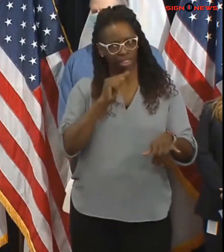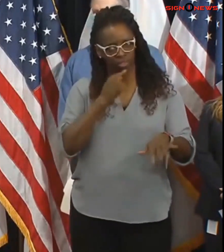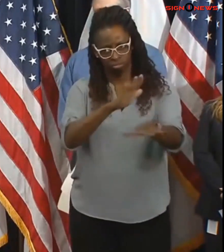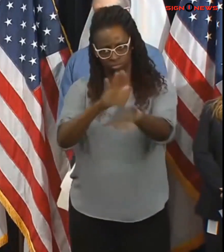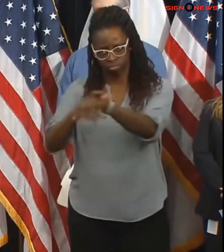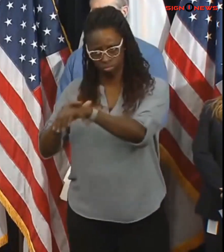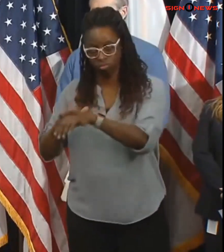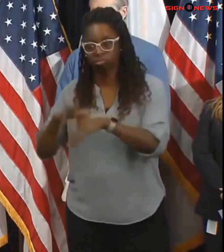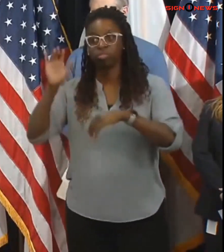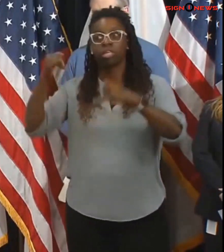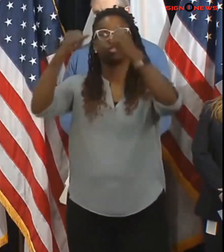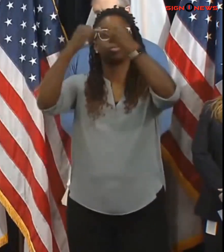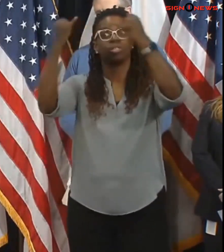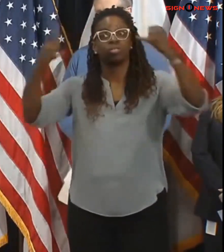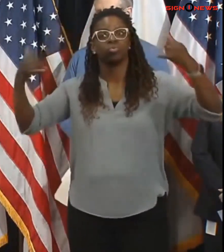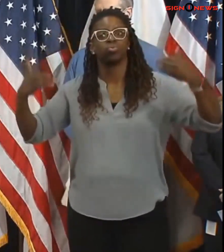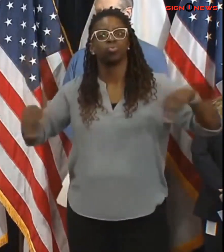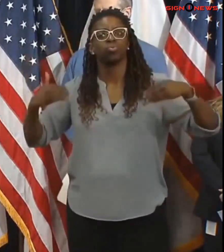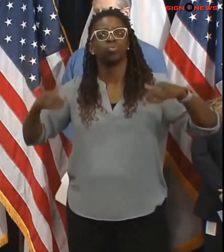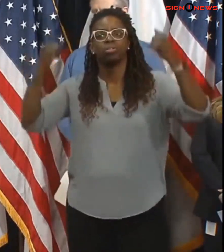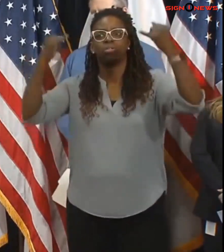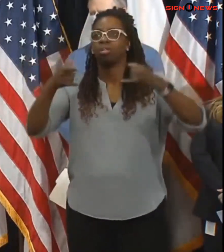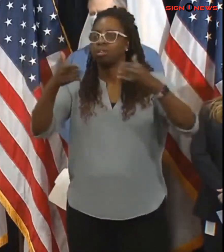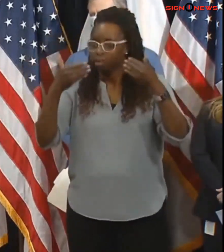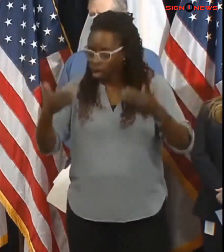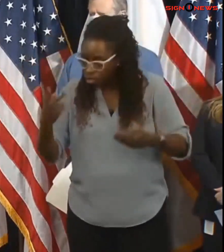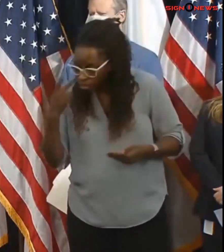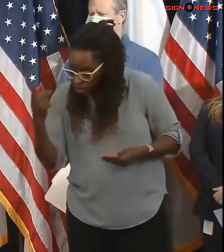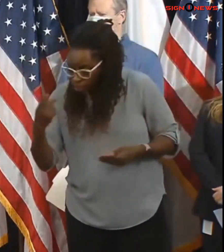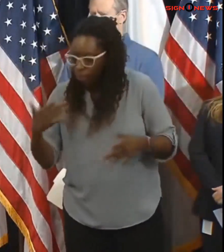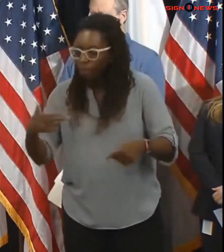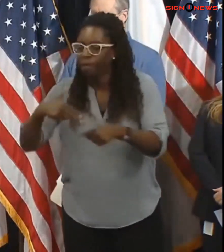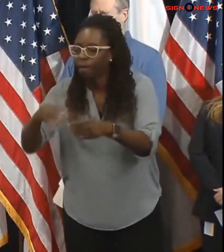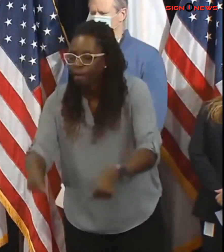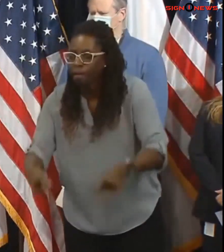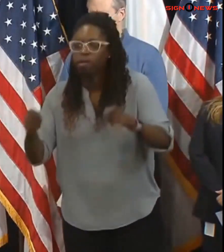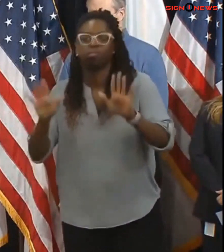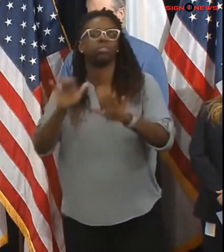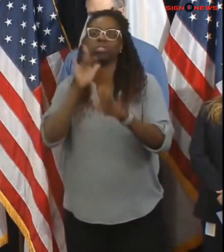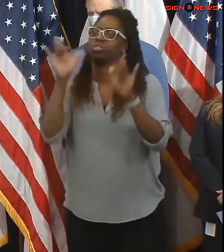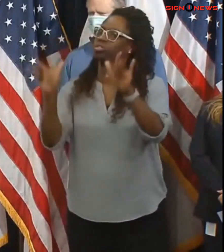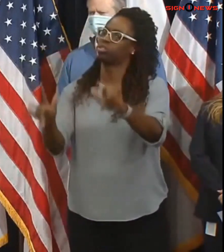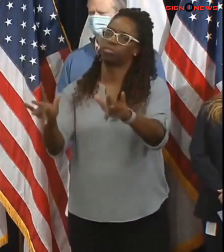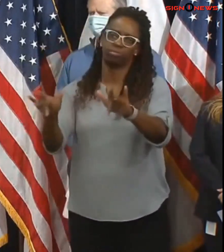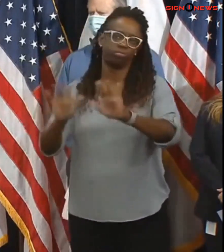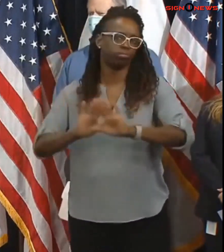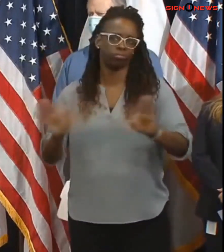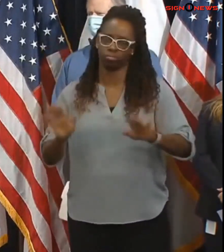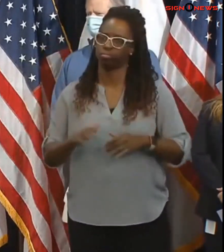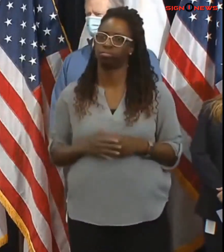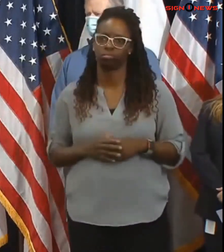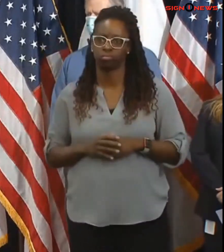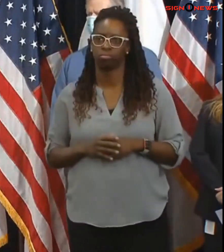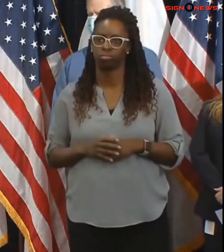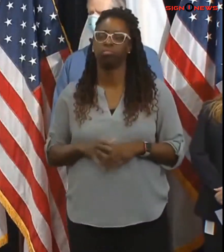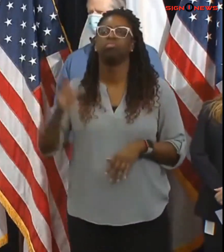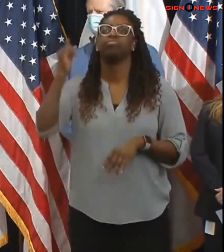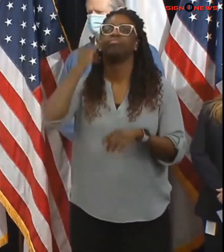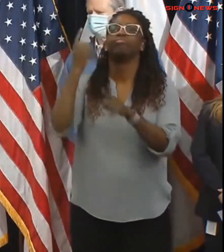near downed wires when sustained winds are below 35 miles an hour and crews are able to get out